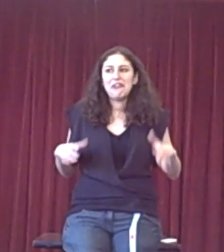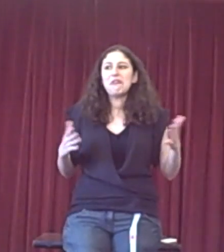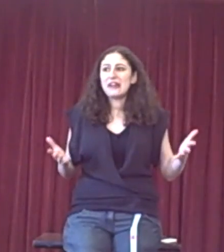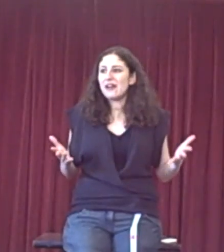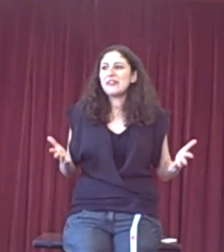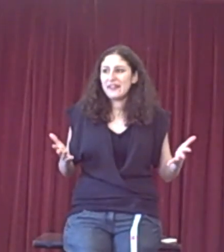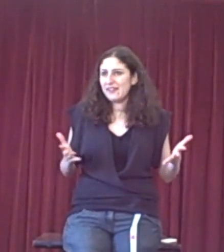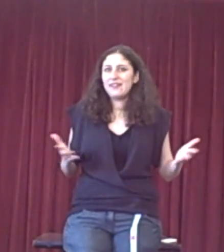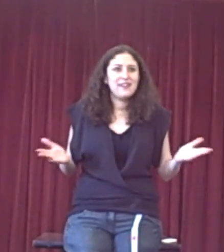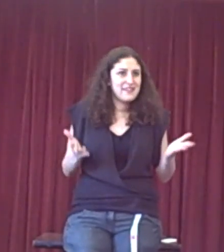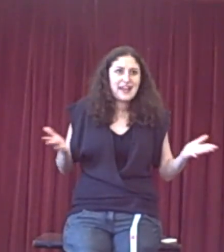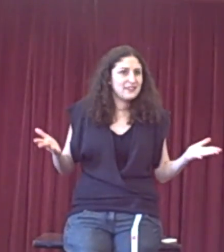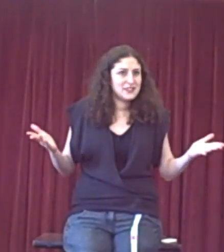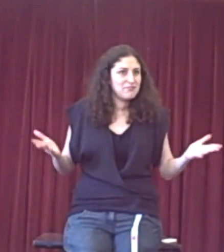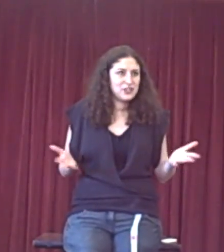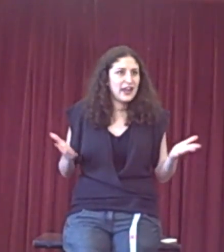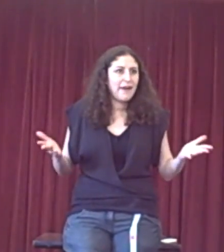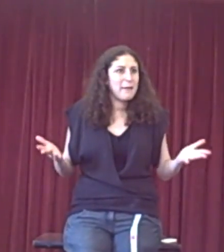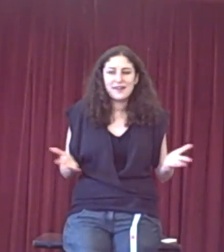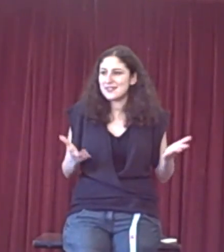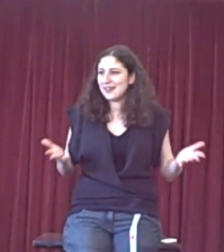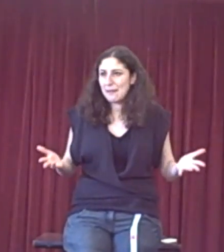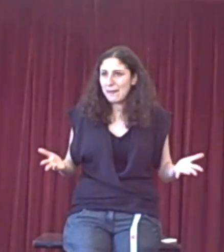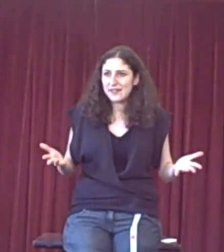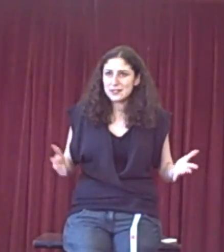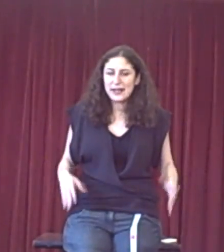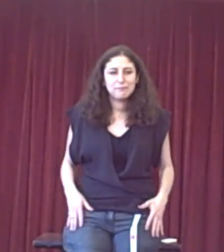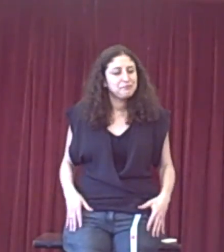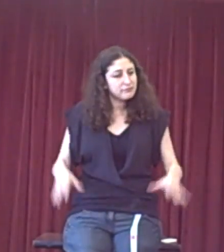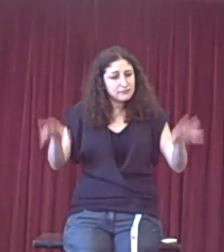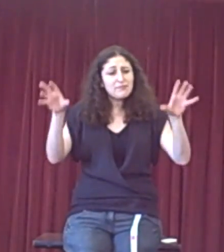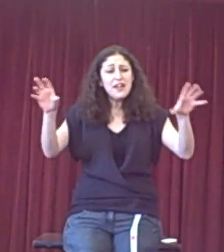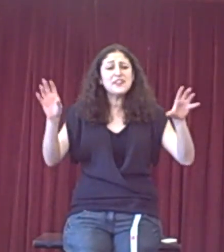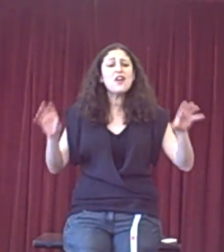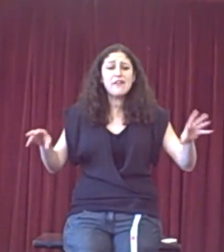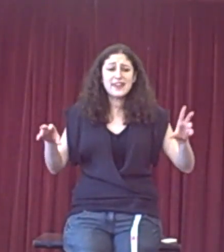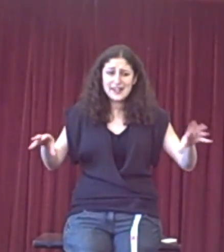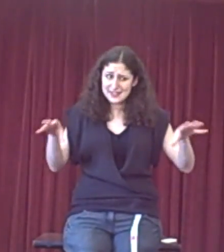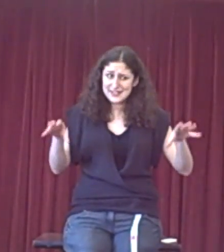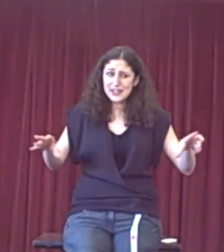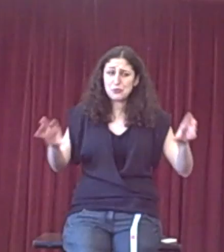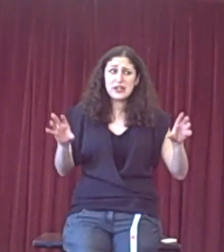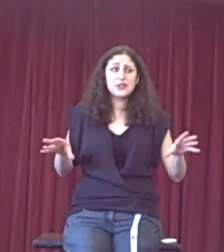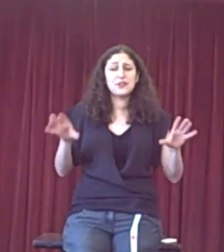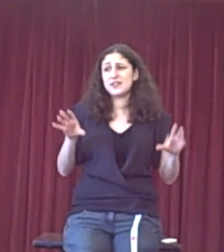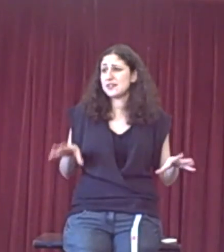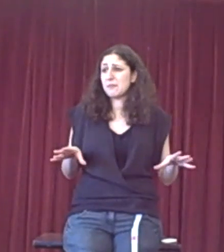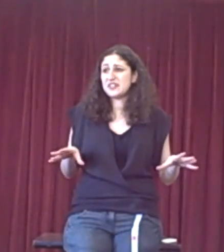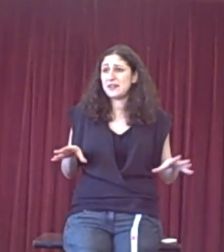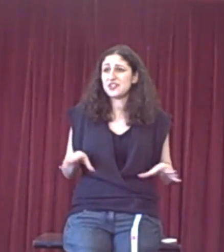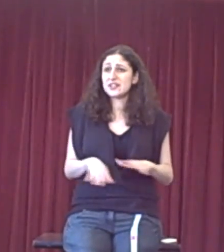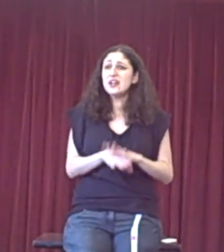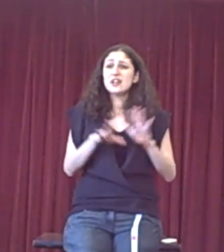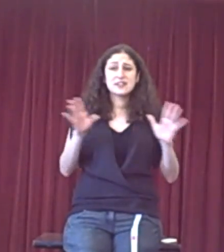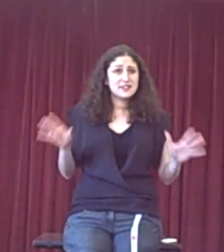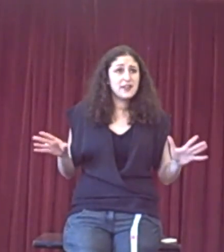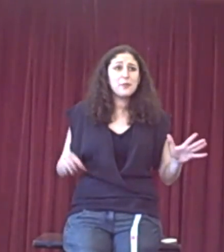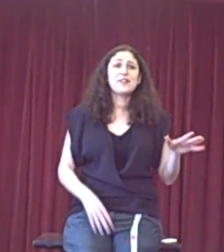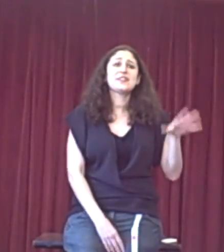that you really don't think in the end that you care about that's going to impact it a bit? And this hierarchy again, as I say, is really useful in the summary speeches. Because it's another one of those